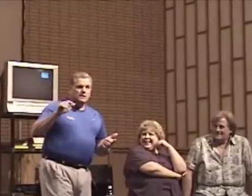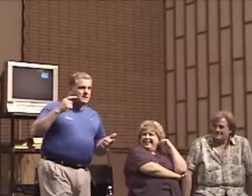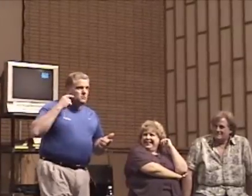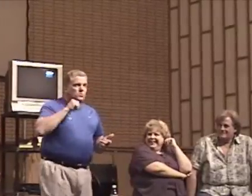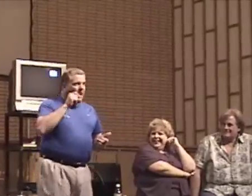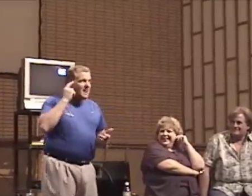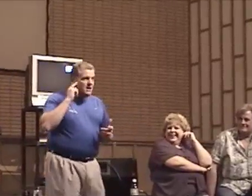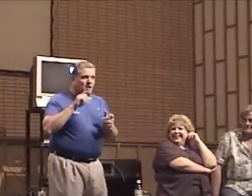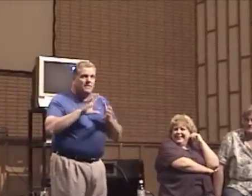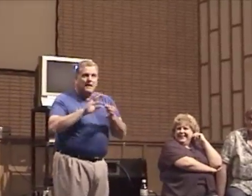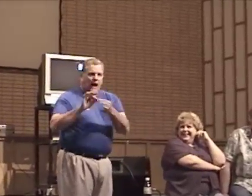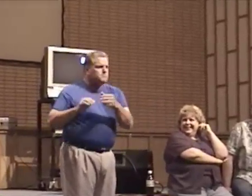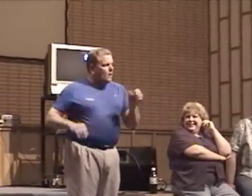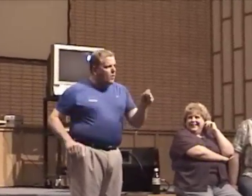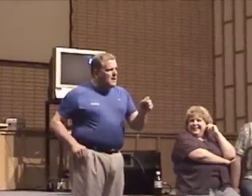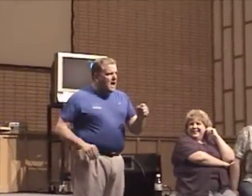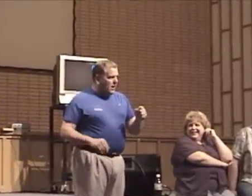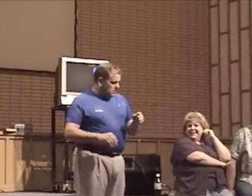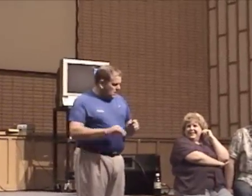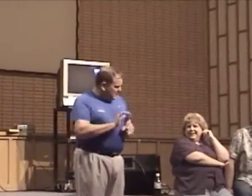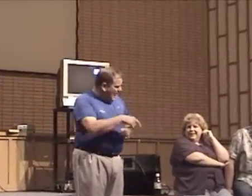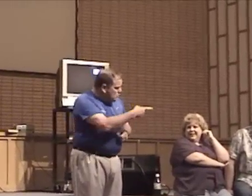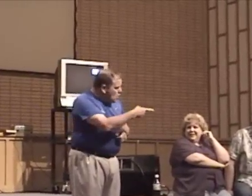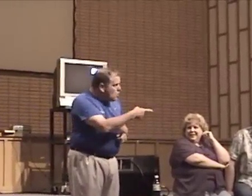He's not hearing me. Oh yeah. Is that you?